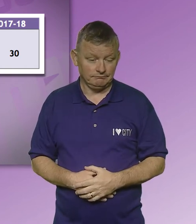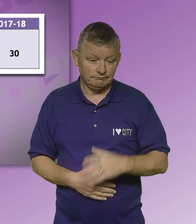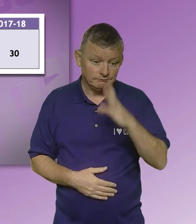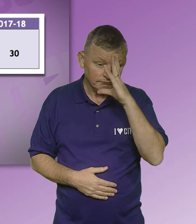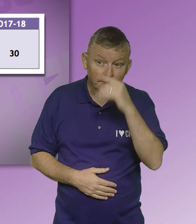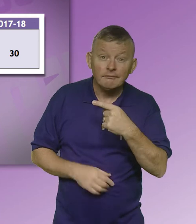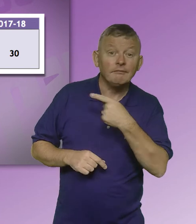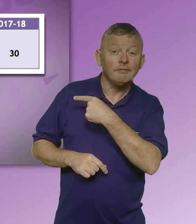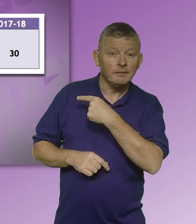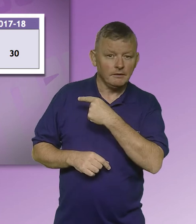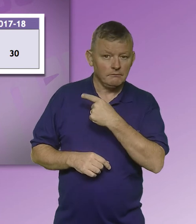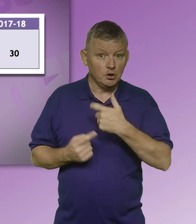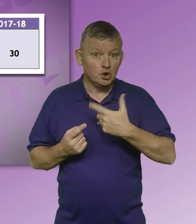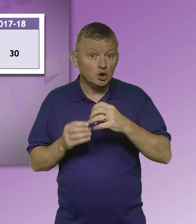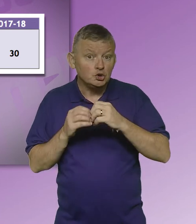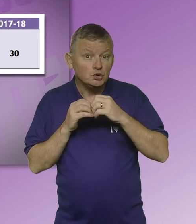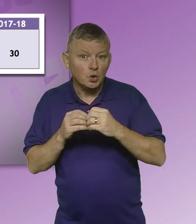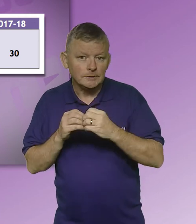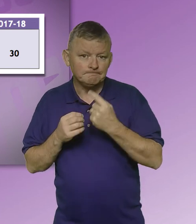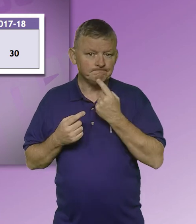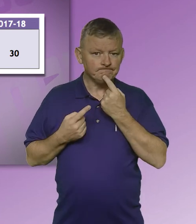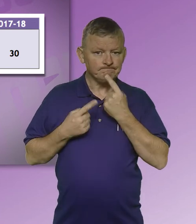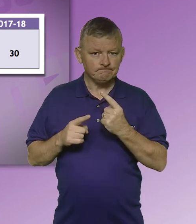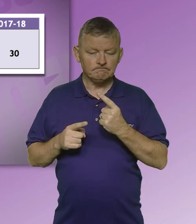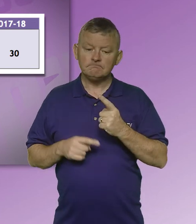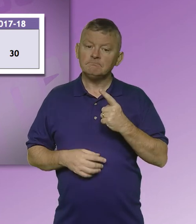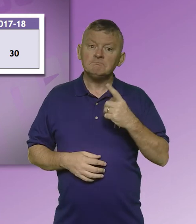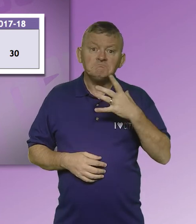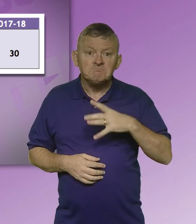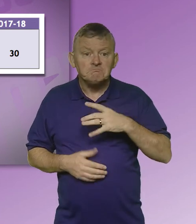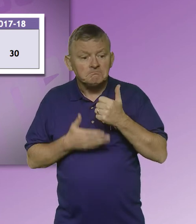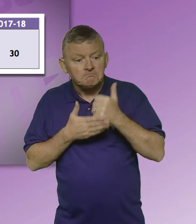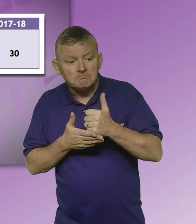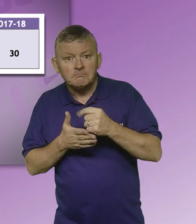Note, there will be students who have declared and who do not require a PLSP.